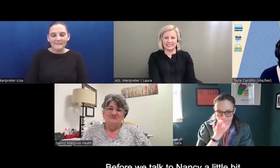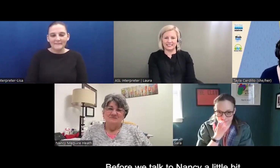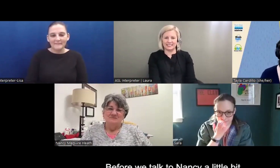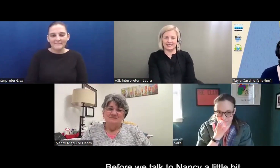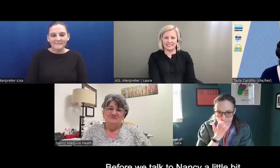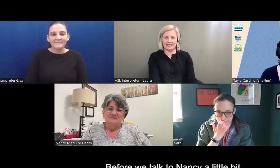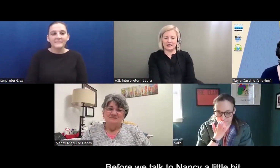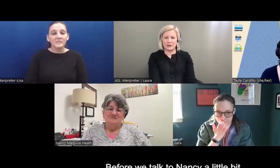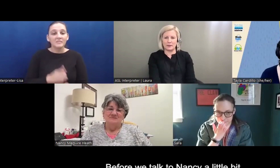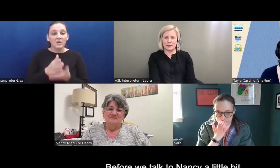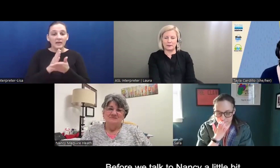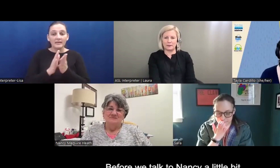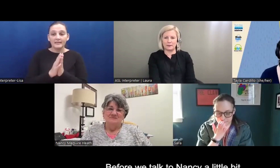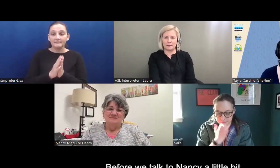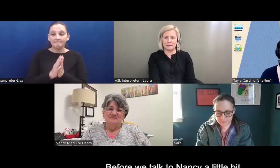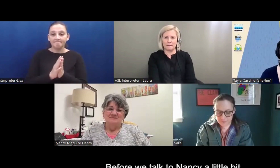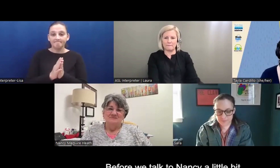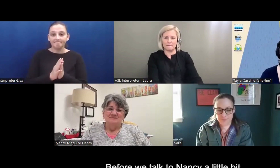All right. Um,